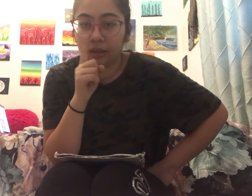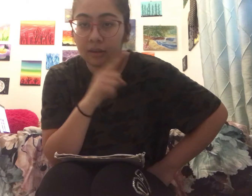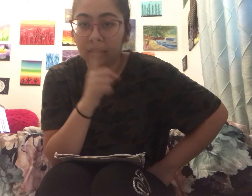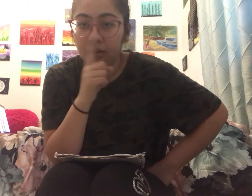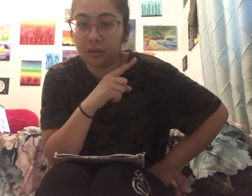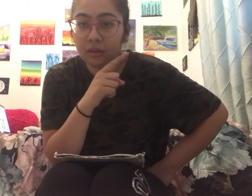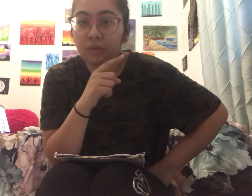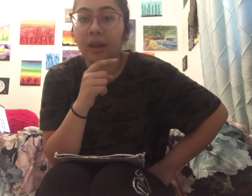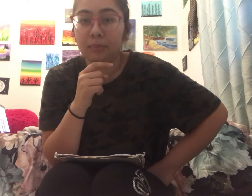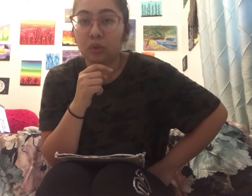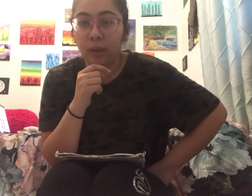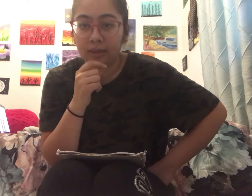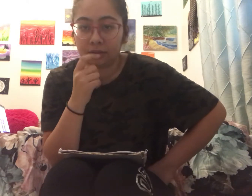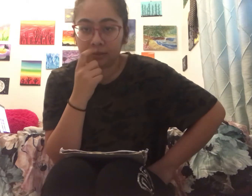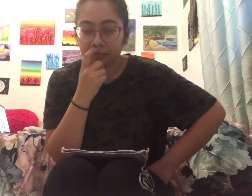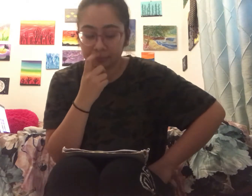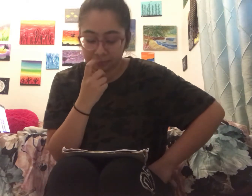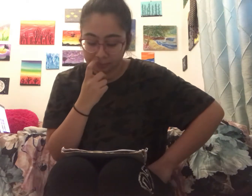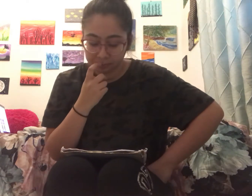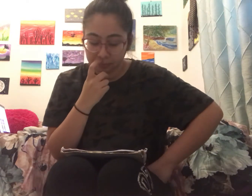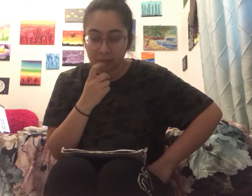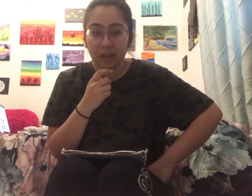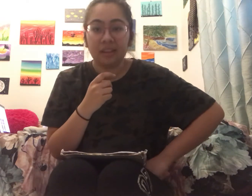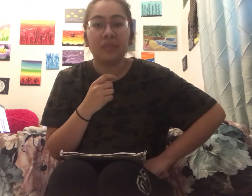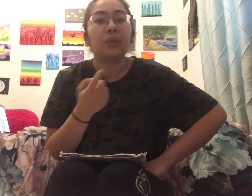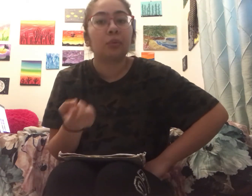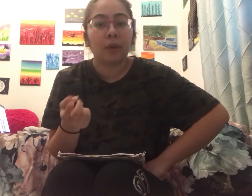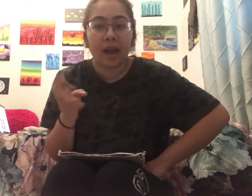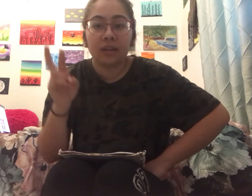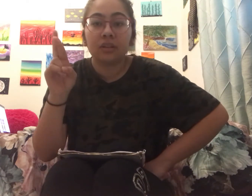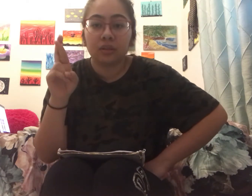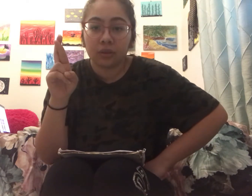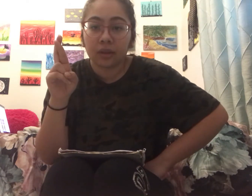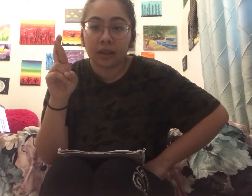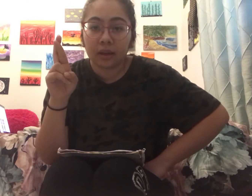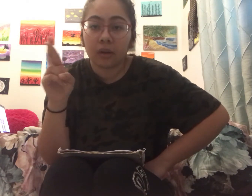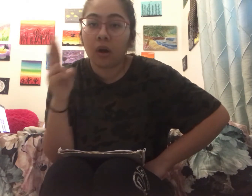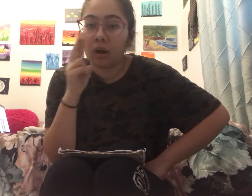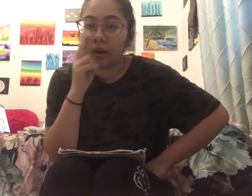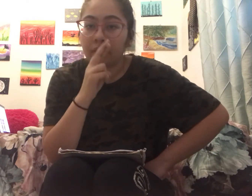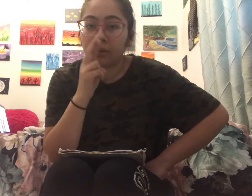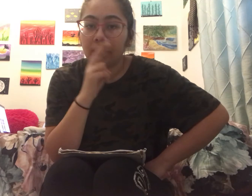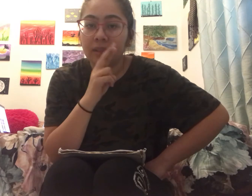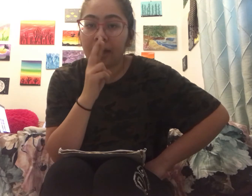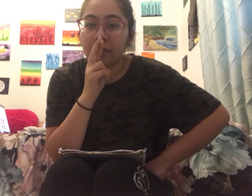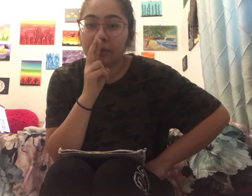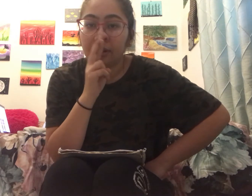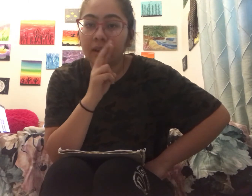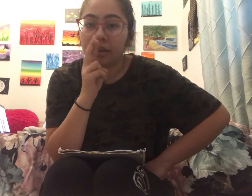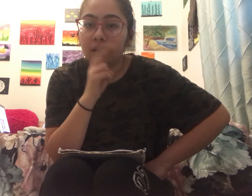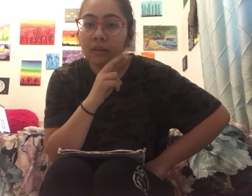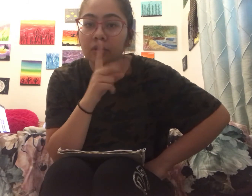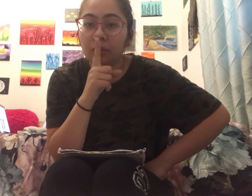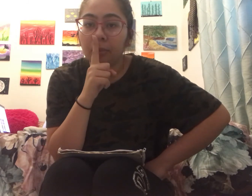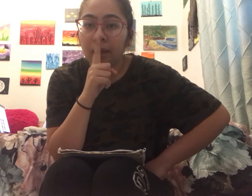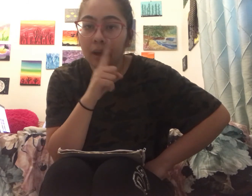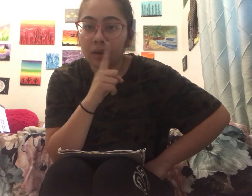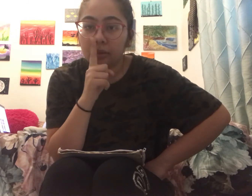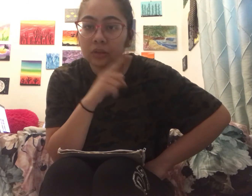then you tap twice and then for rat you do the letter R and go like that right here so mouse